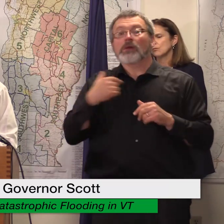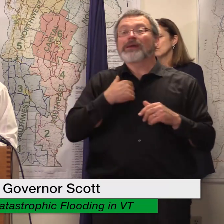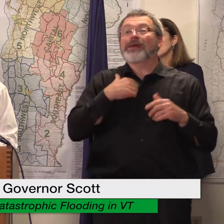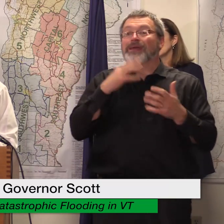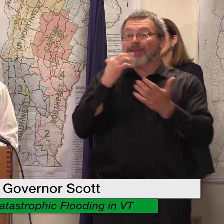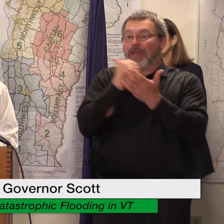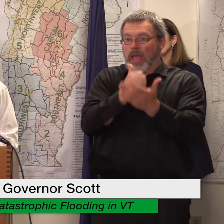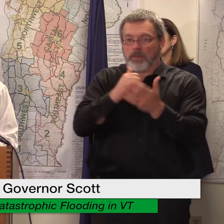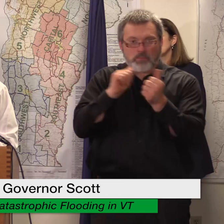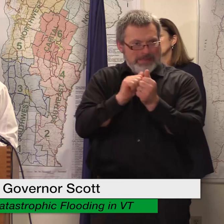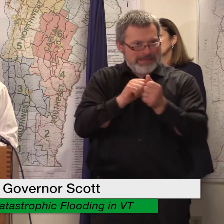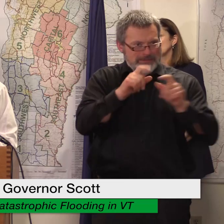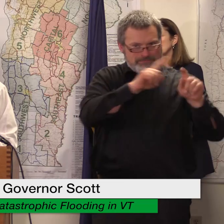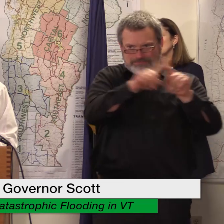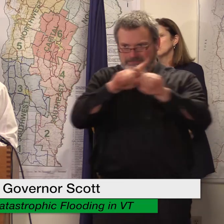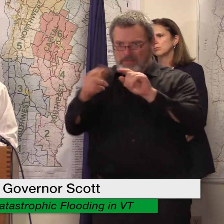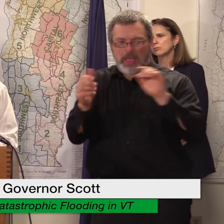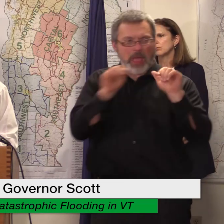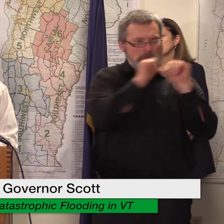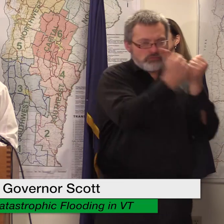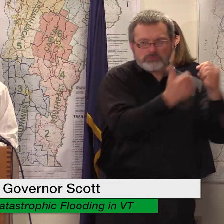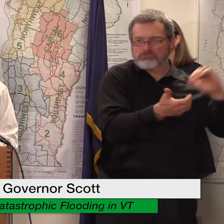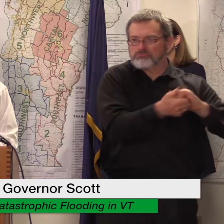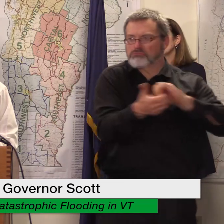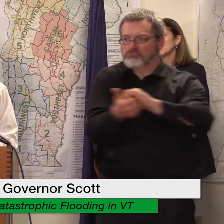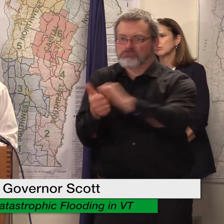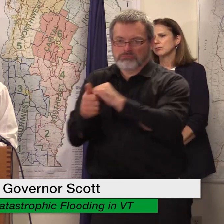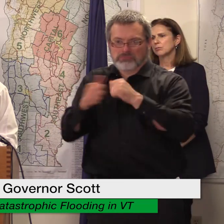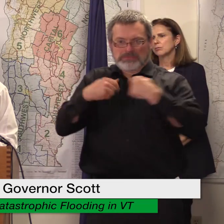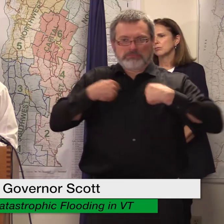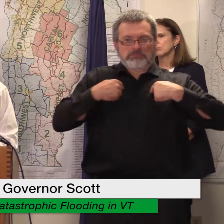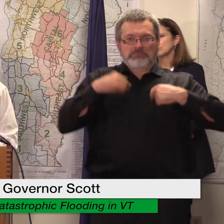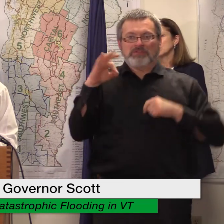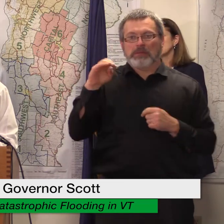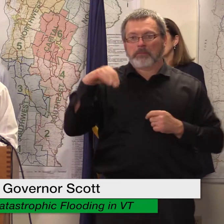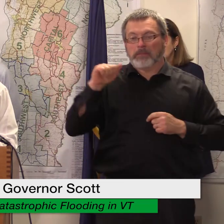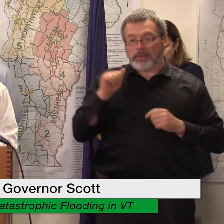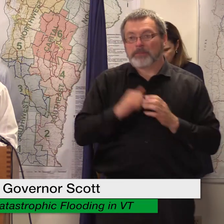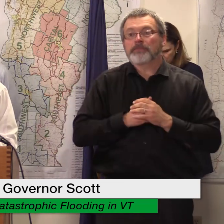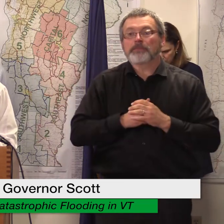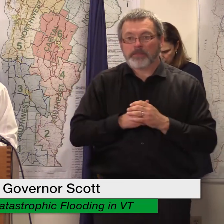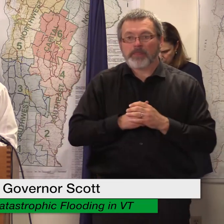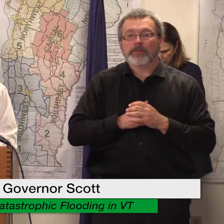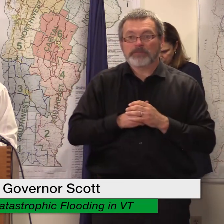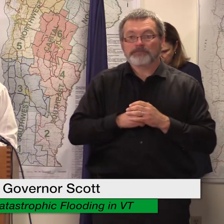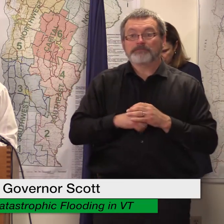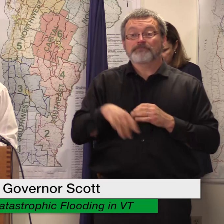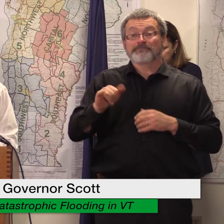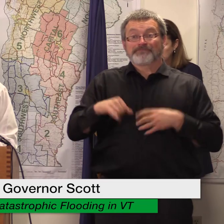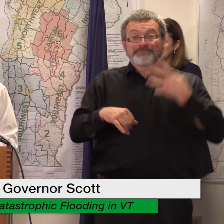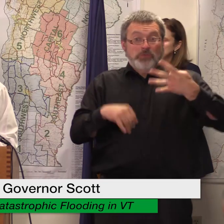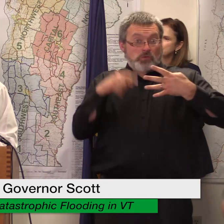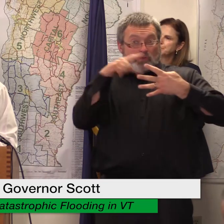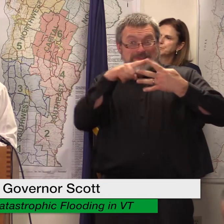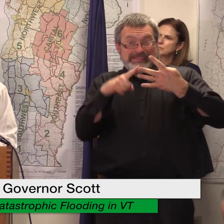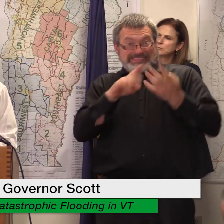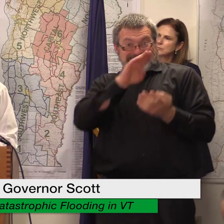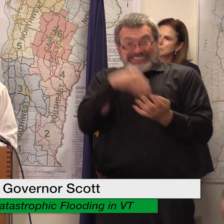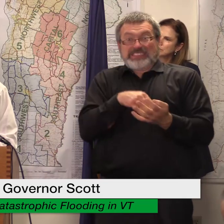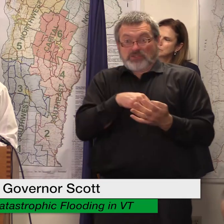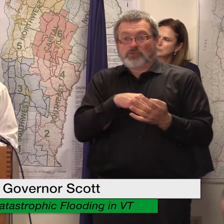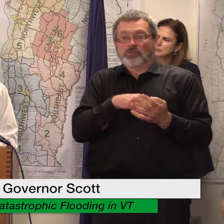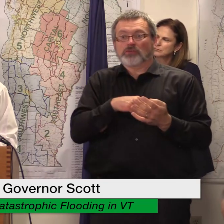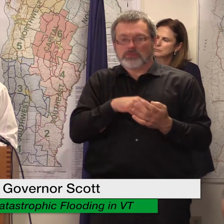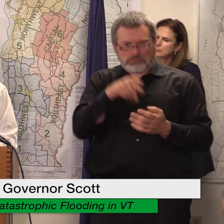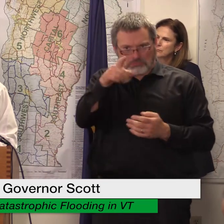and as discussed earlier we have four of our disaster recovery centers where people can go to sign up or